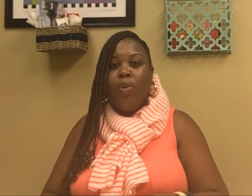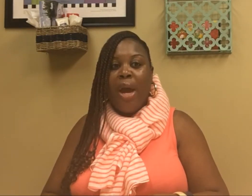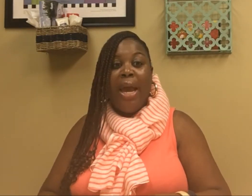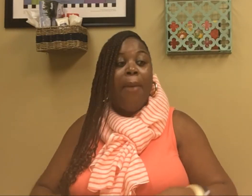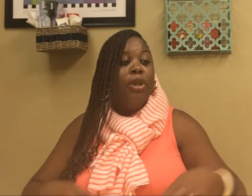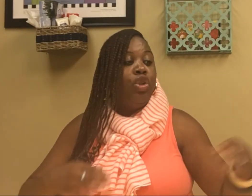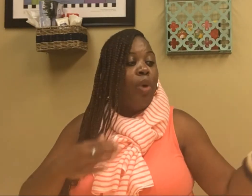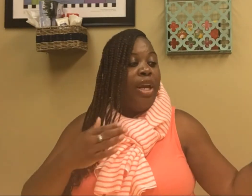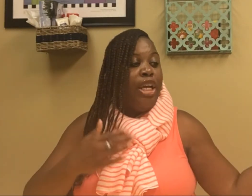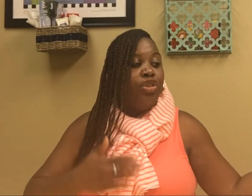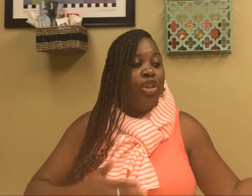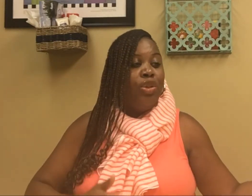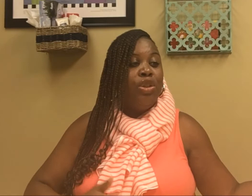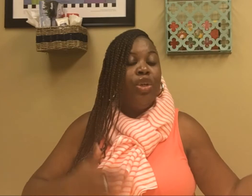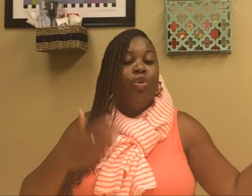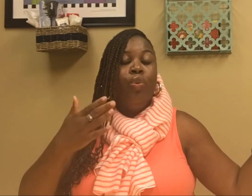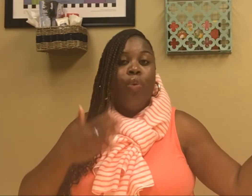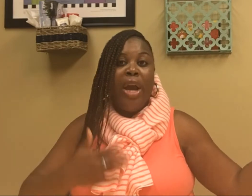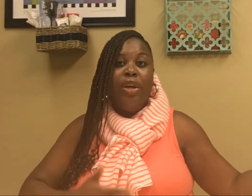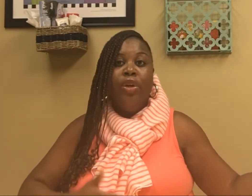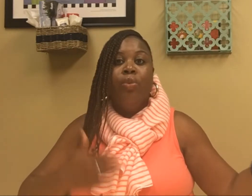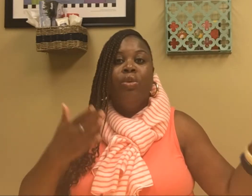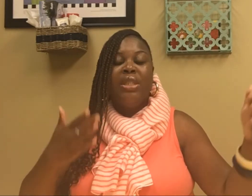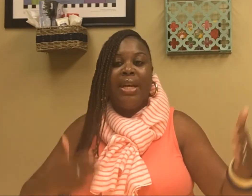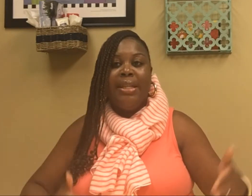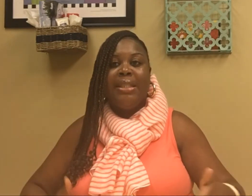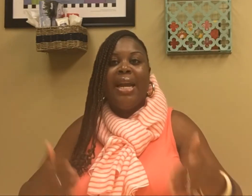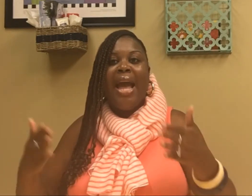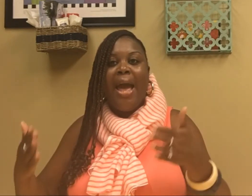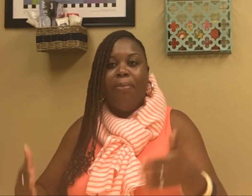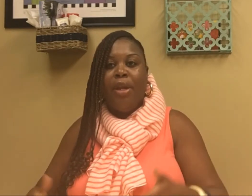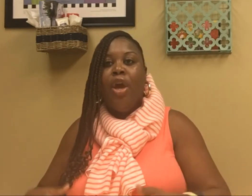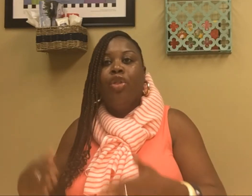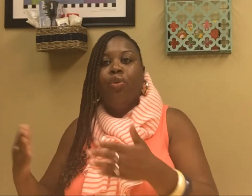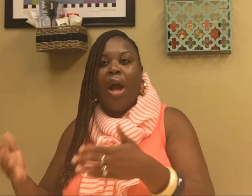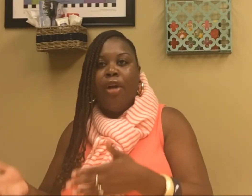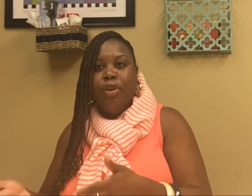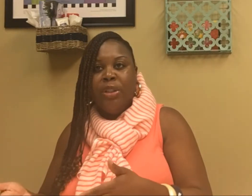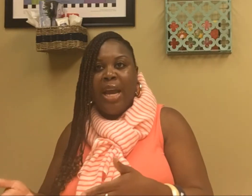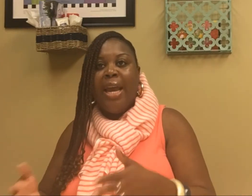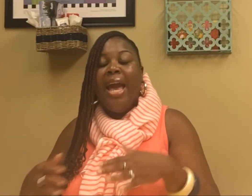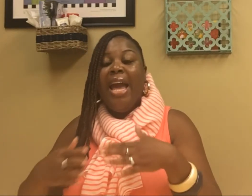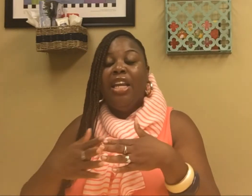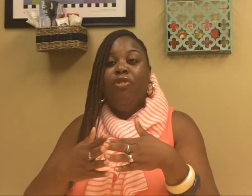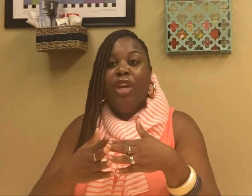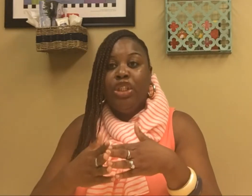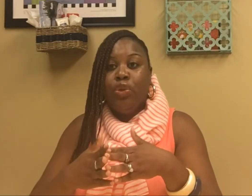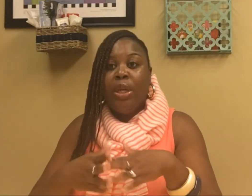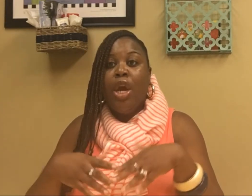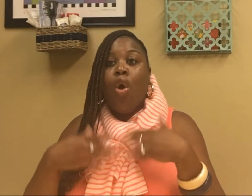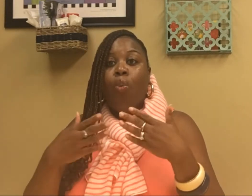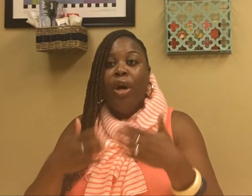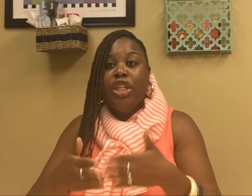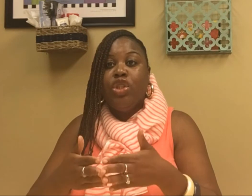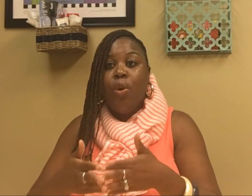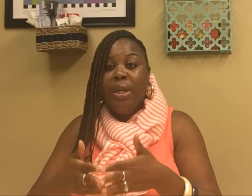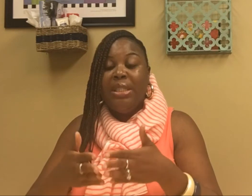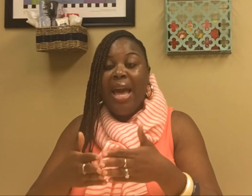away. But you want to introduce it through regular routines that happen throughout your day. And eventually what is going to